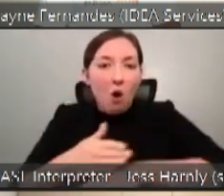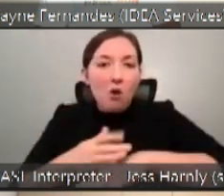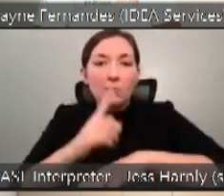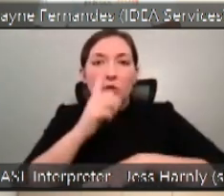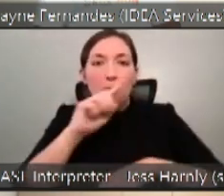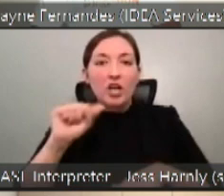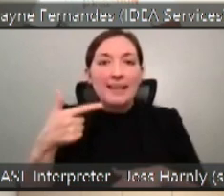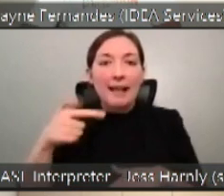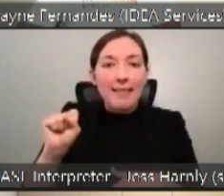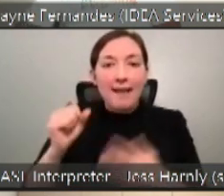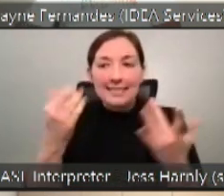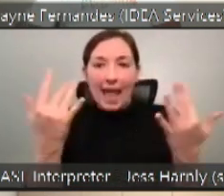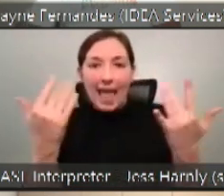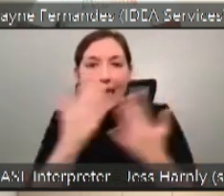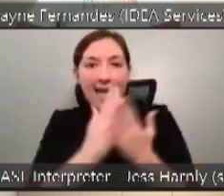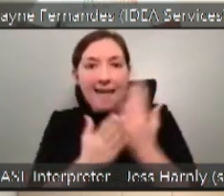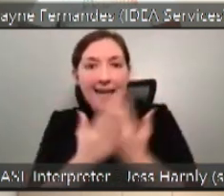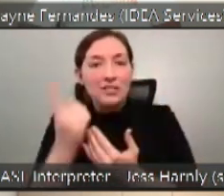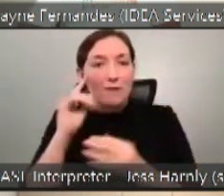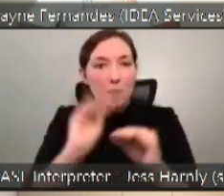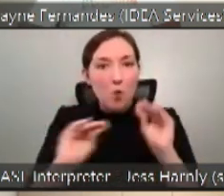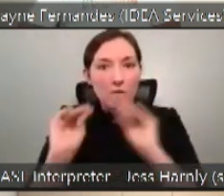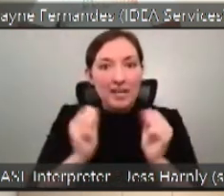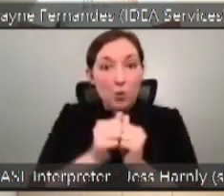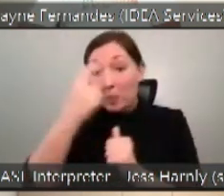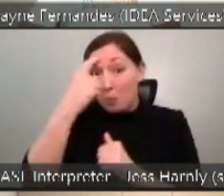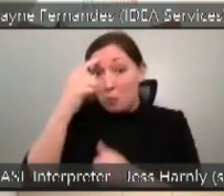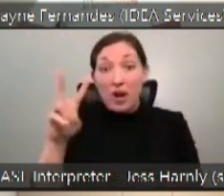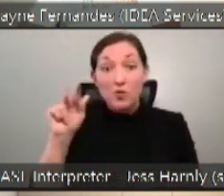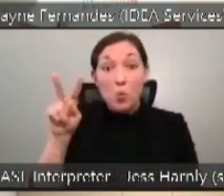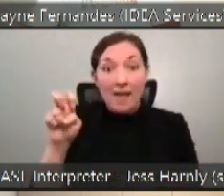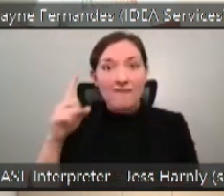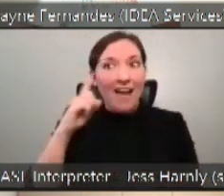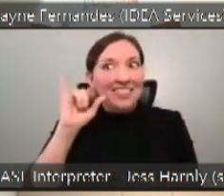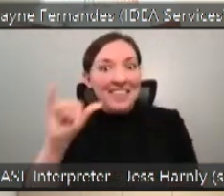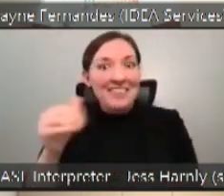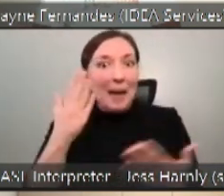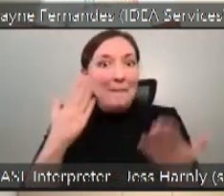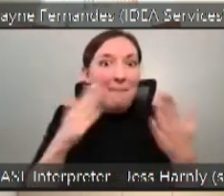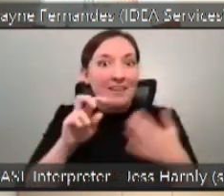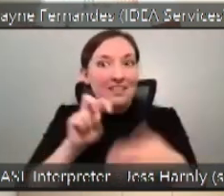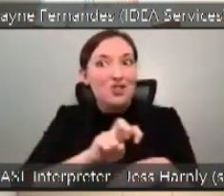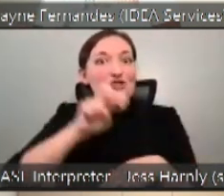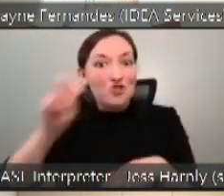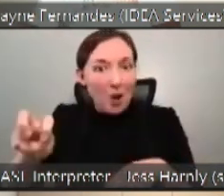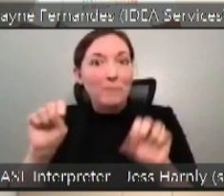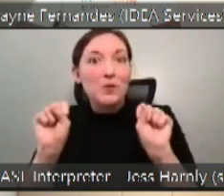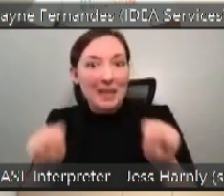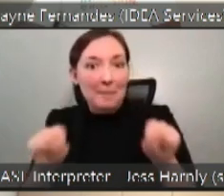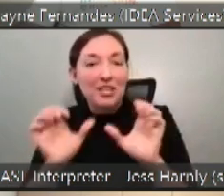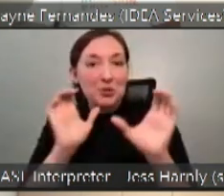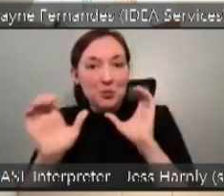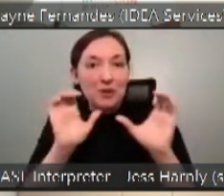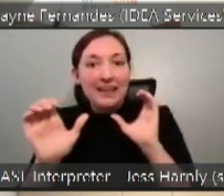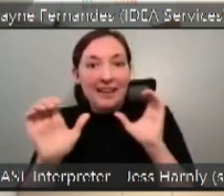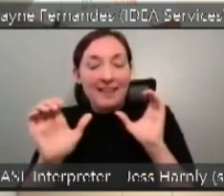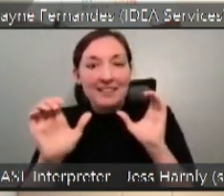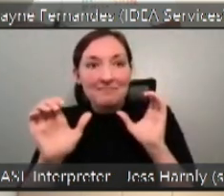and mobility. And I think that that might be able to just jump to the ability to communicate